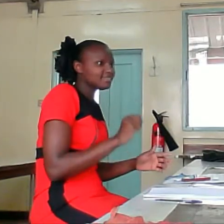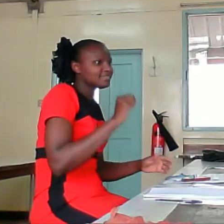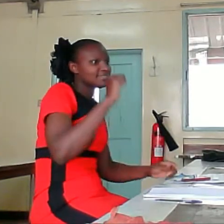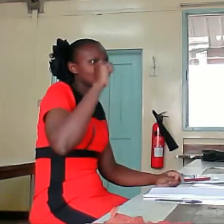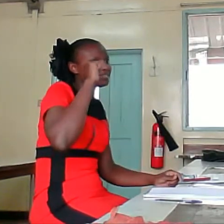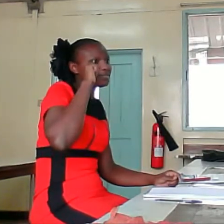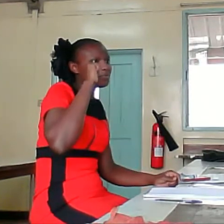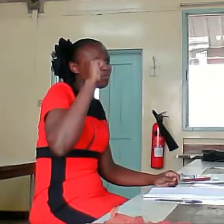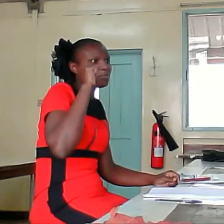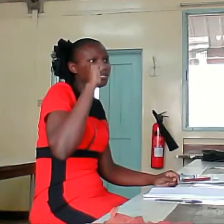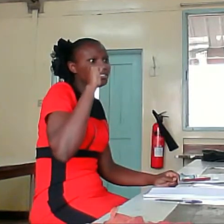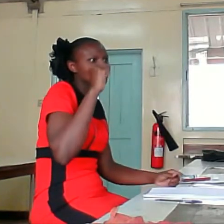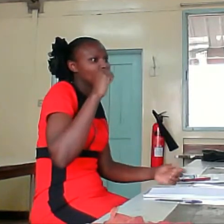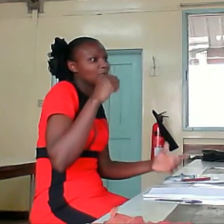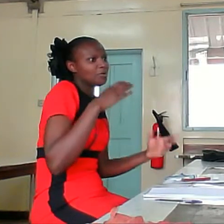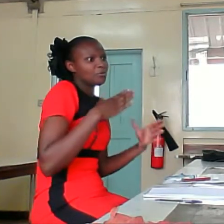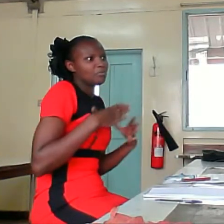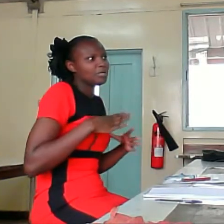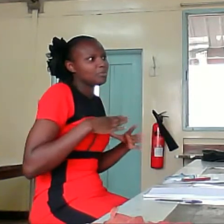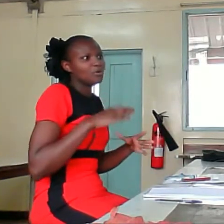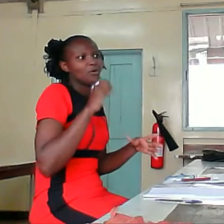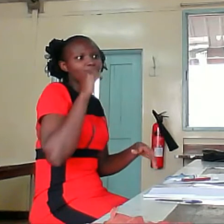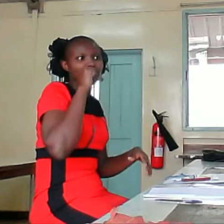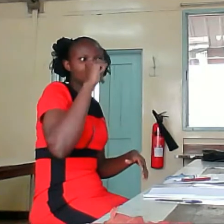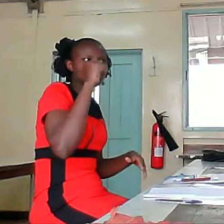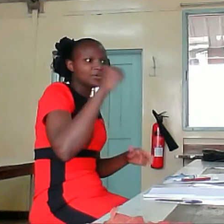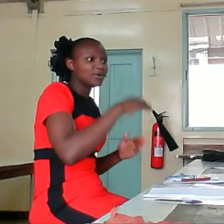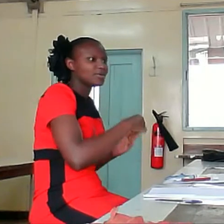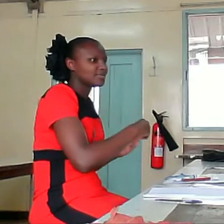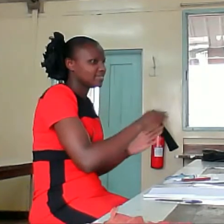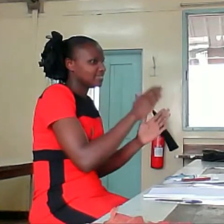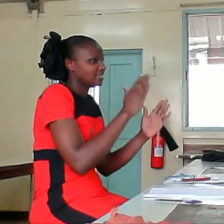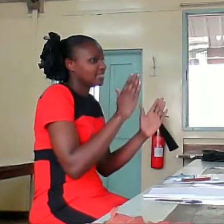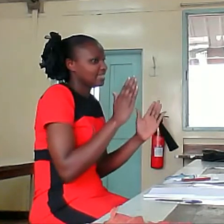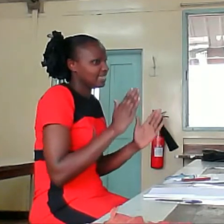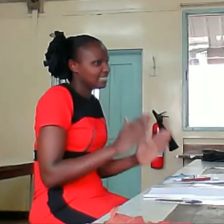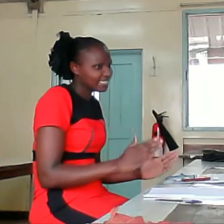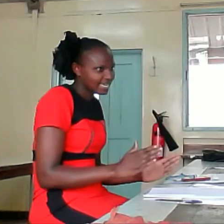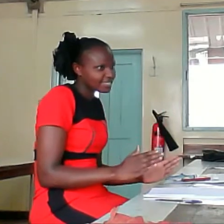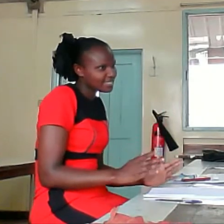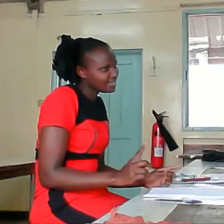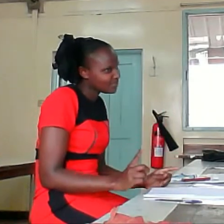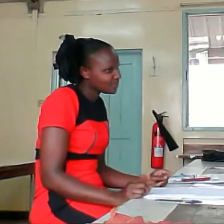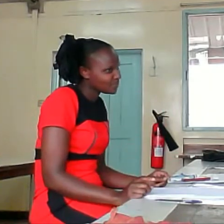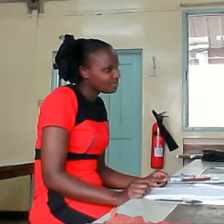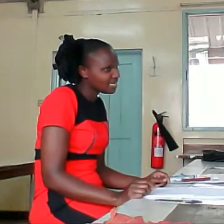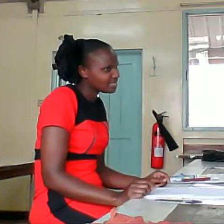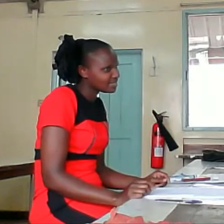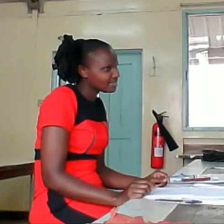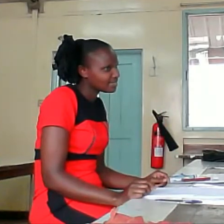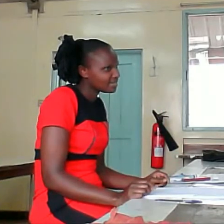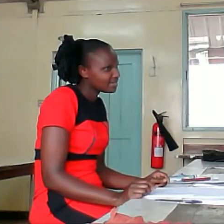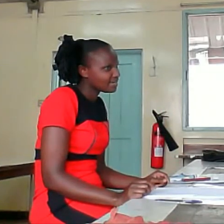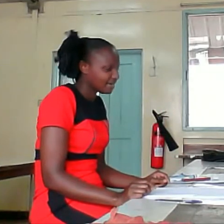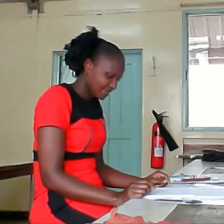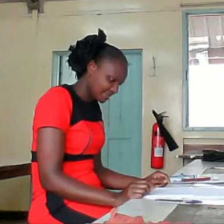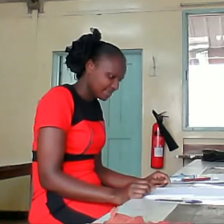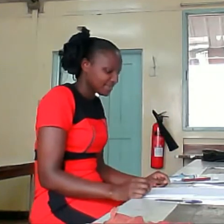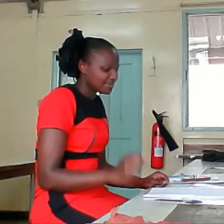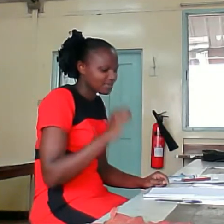is just political people. Political. Leaders. That is what it means. So